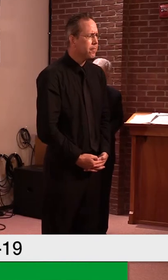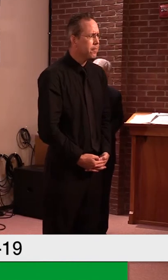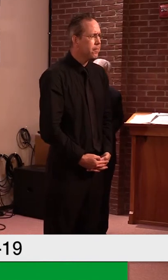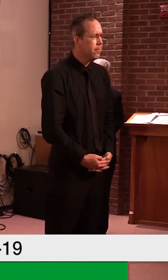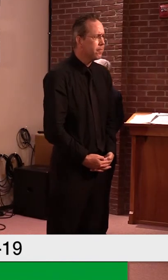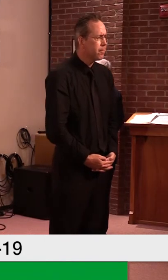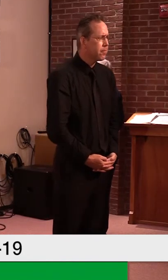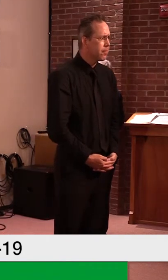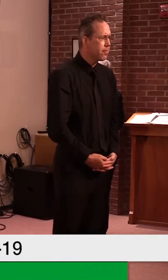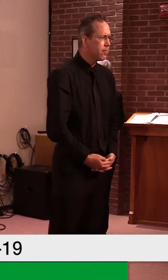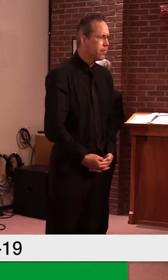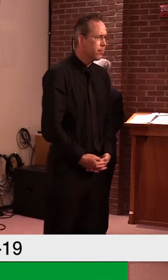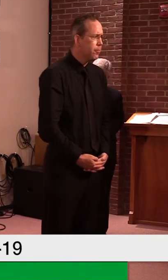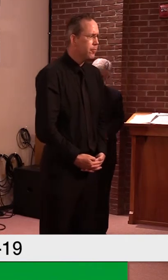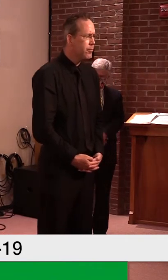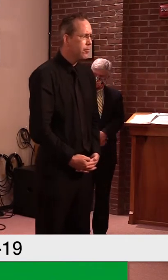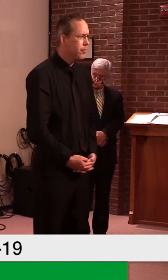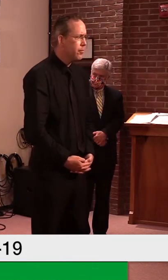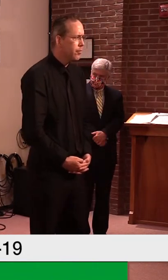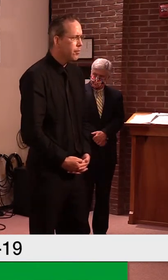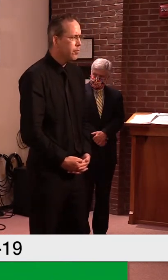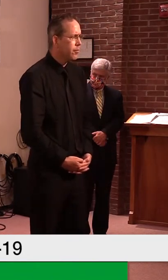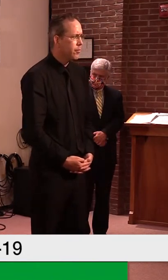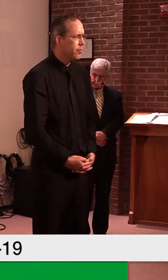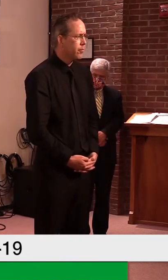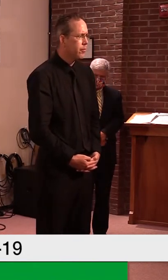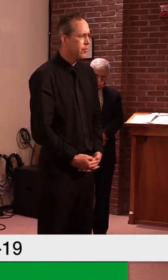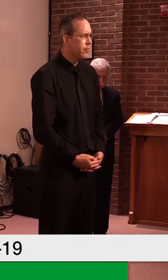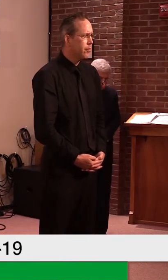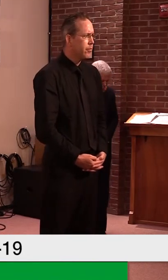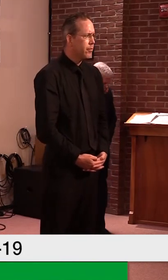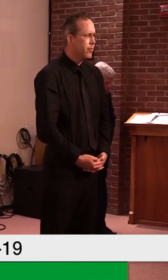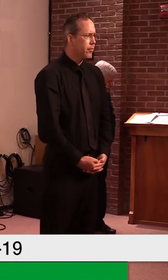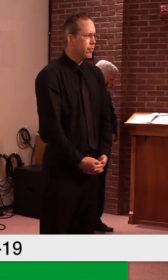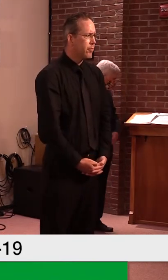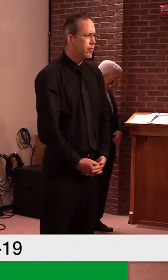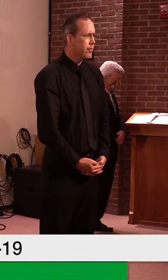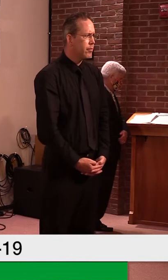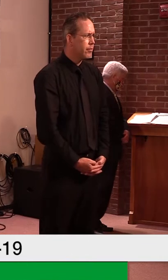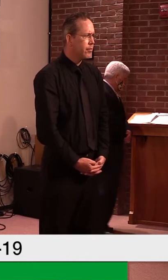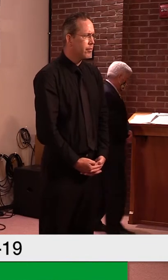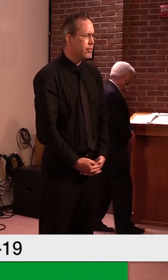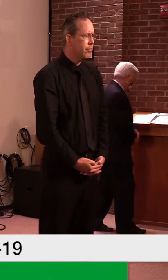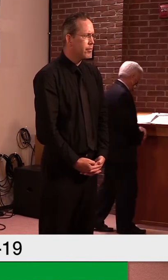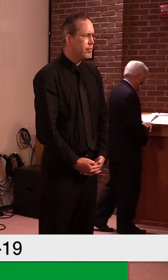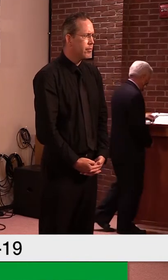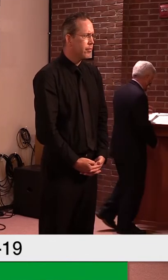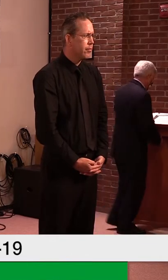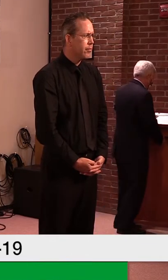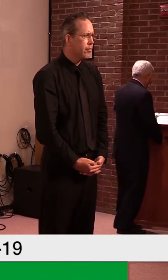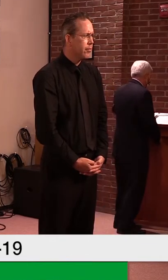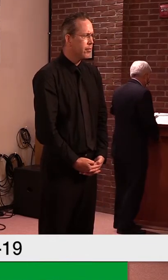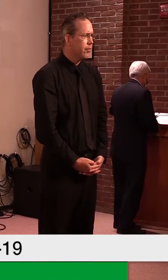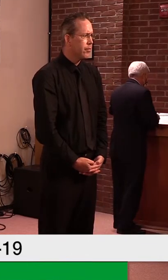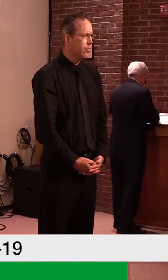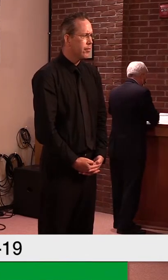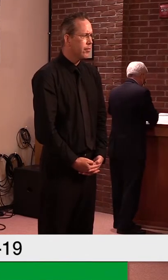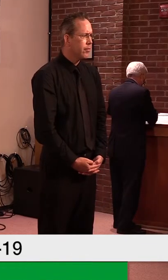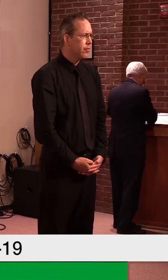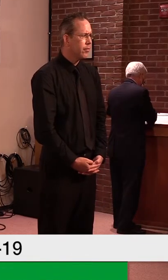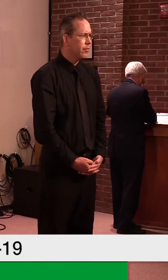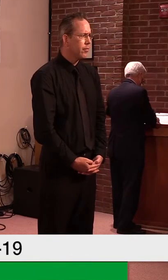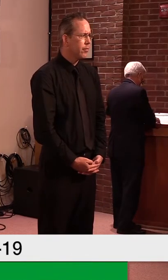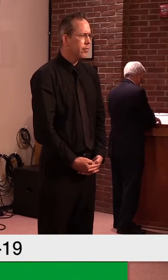the week before the September 8th university that was ordered by the governor Scott because they won't have enough days in their